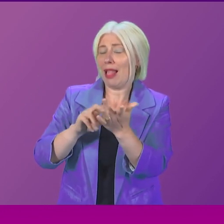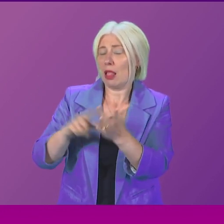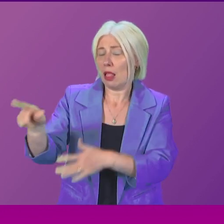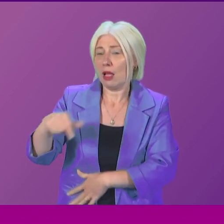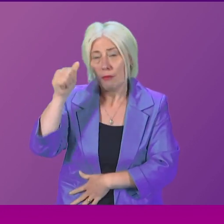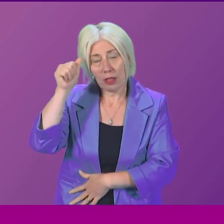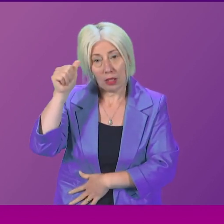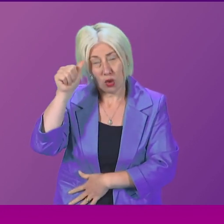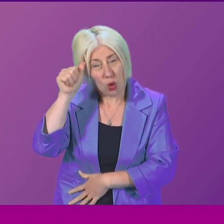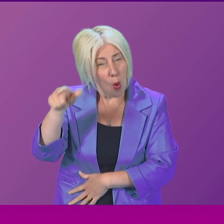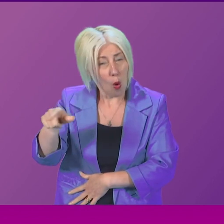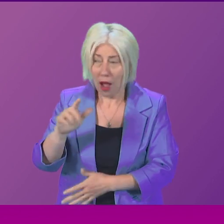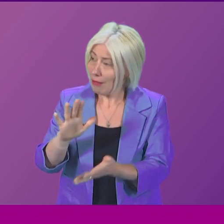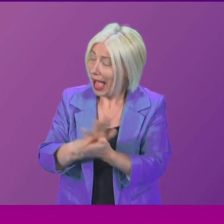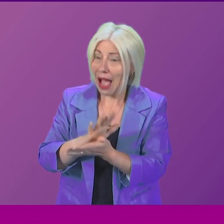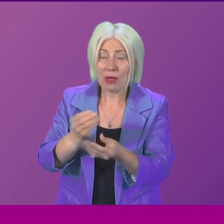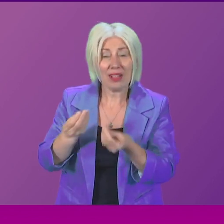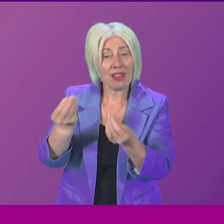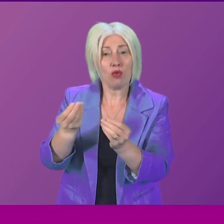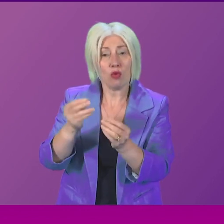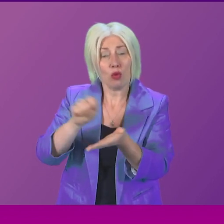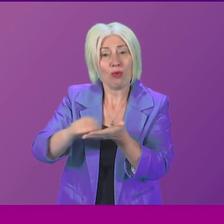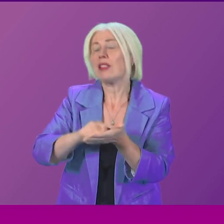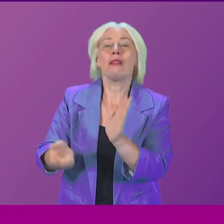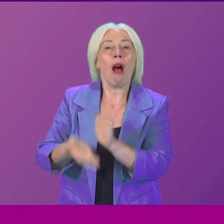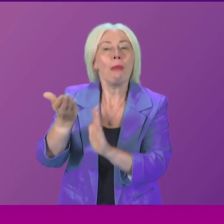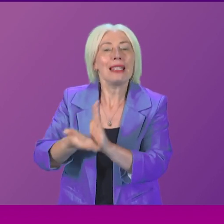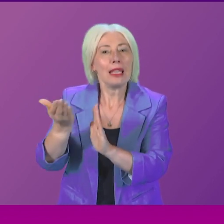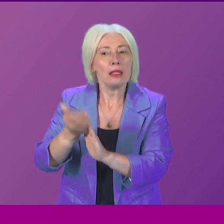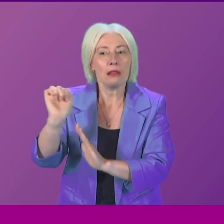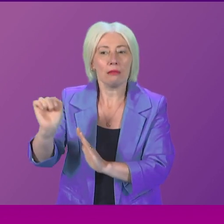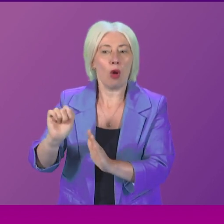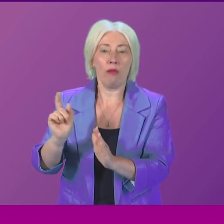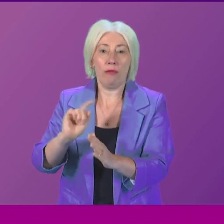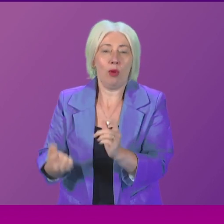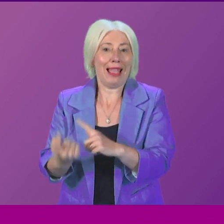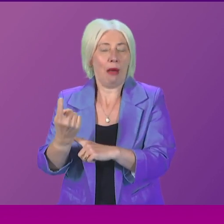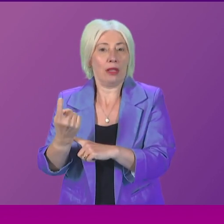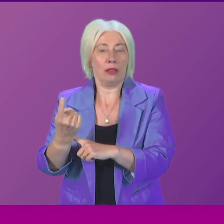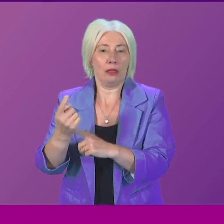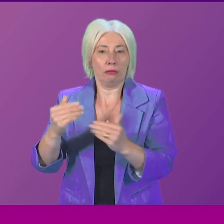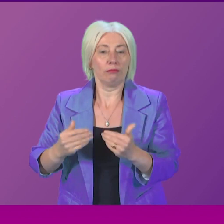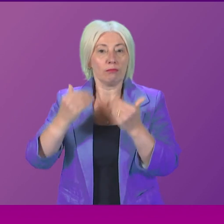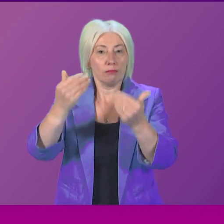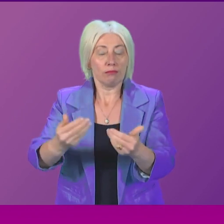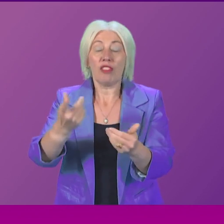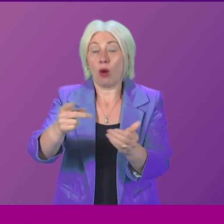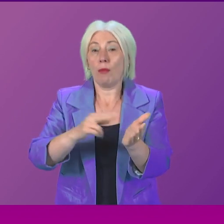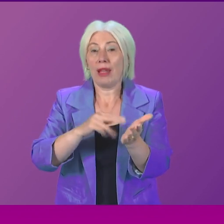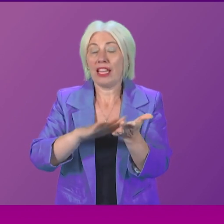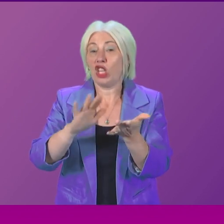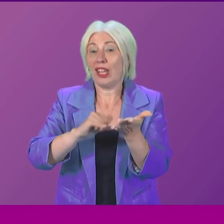and I'm happy to ensure that he gets a written update in this regard, of the actions that were taken forward by NHS Tayside.